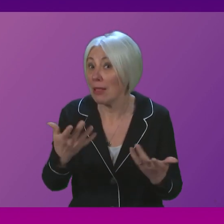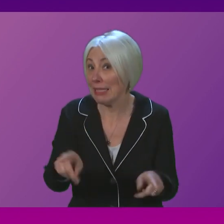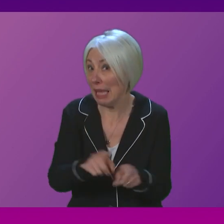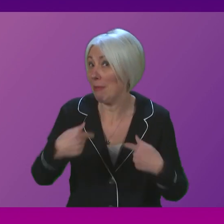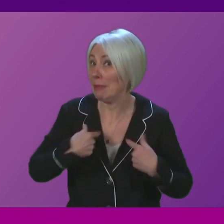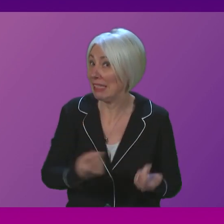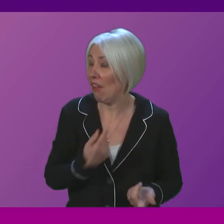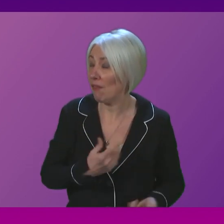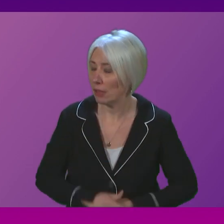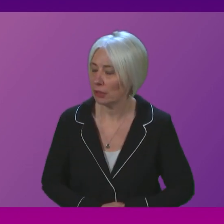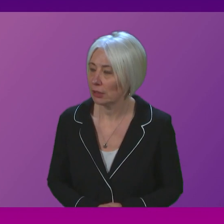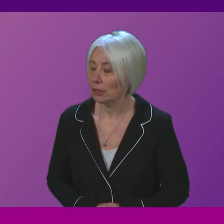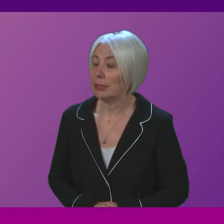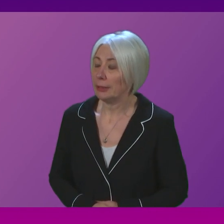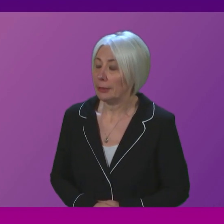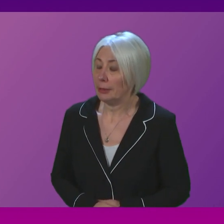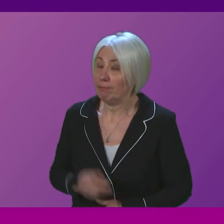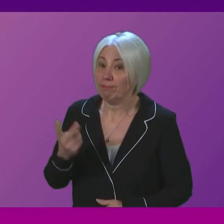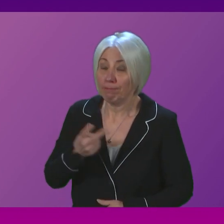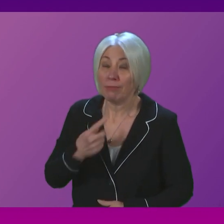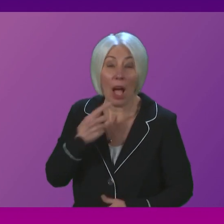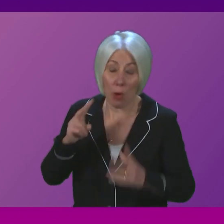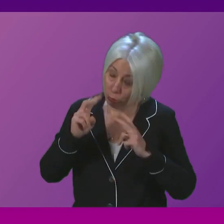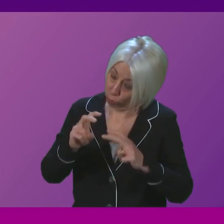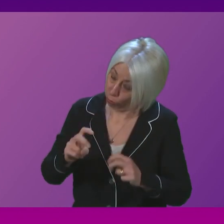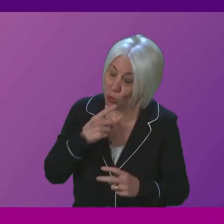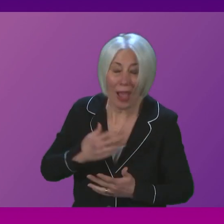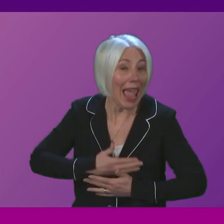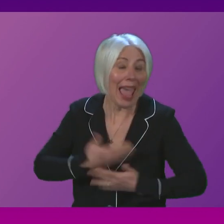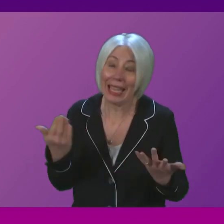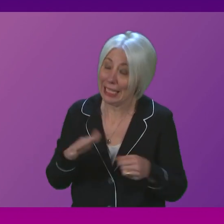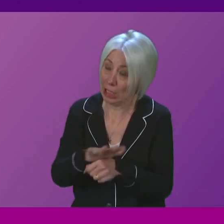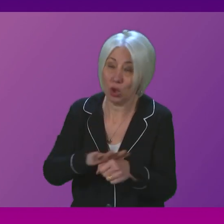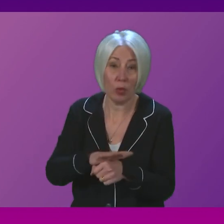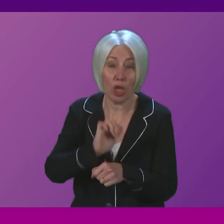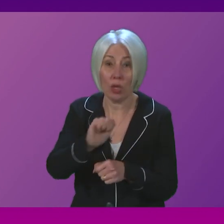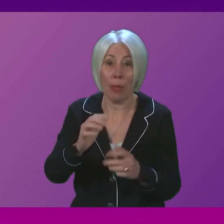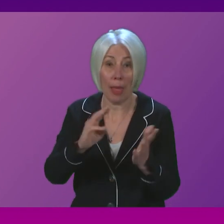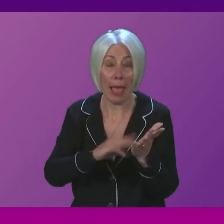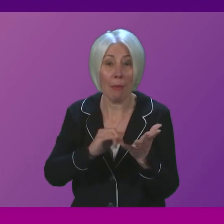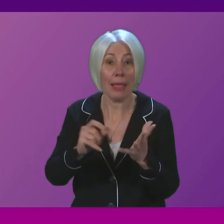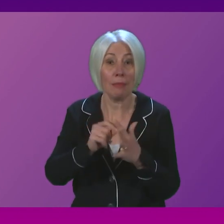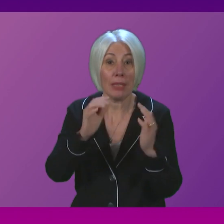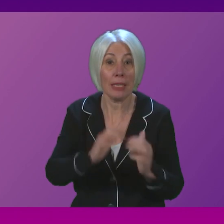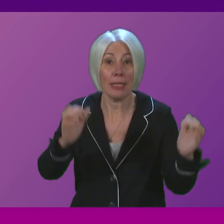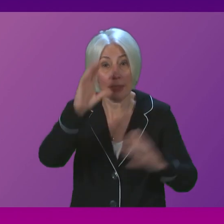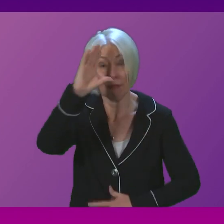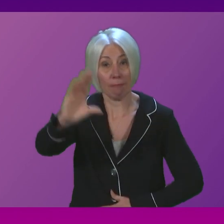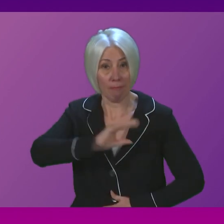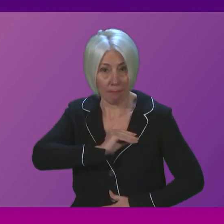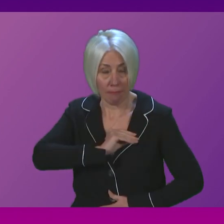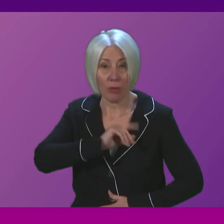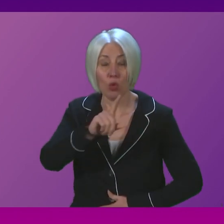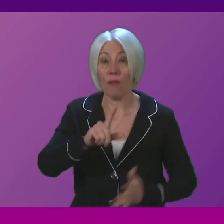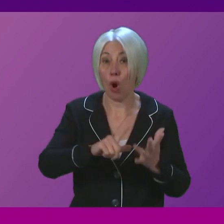As I often say in this chamber, I will look into any case that members of Parliament draw to my attention. So